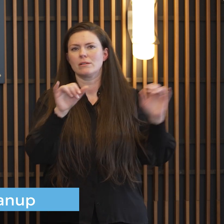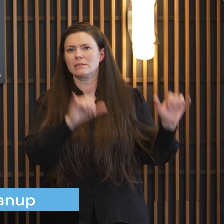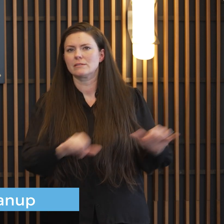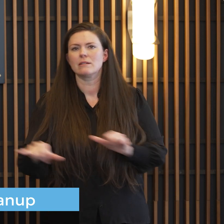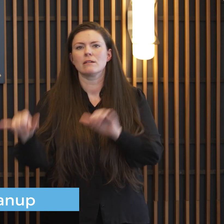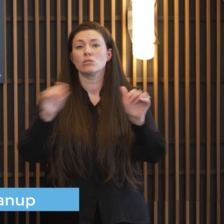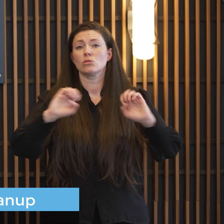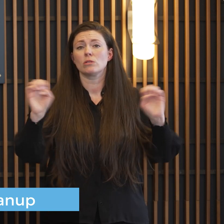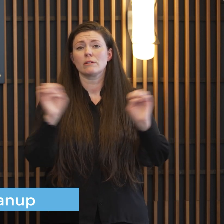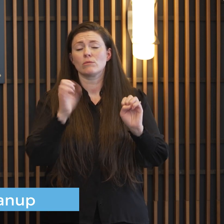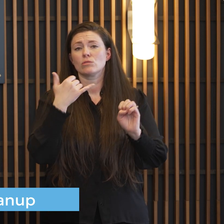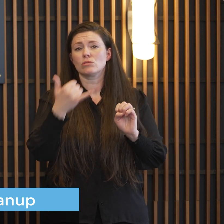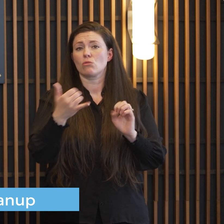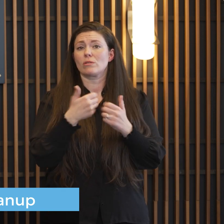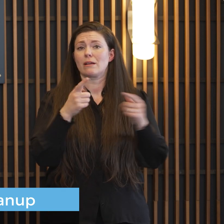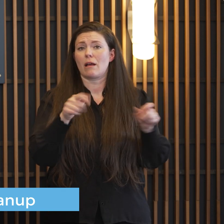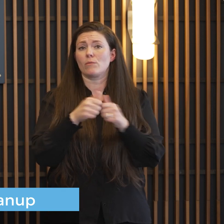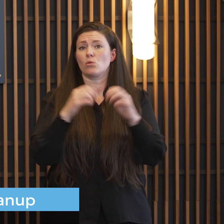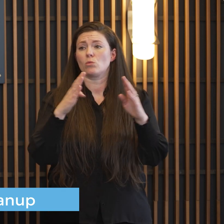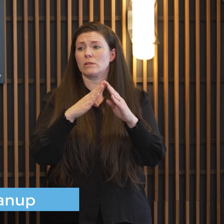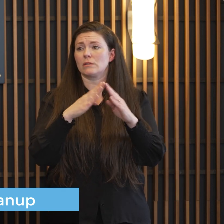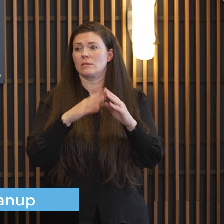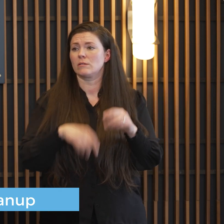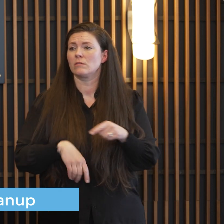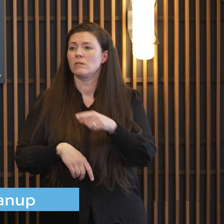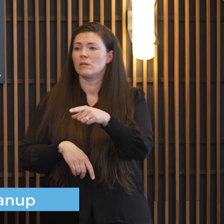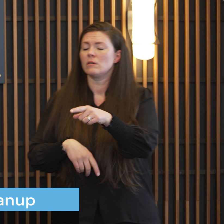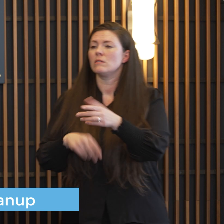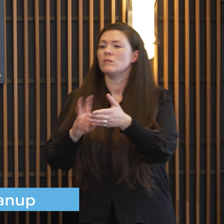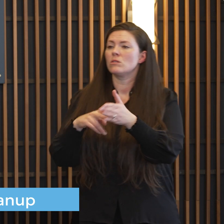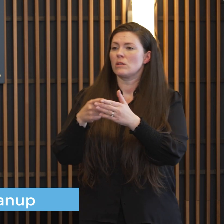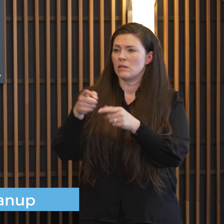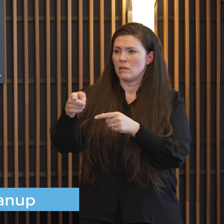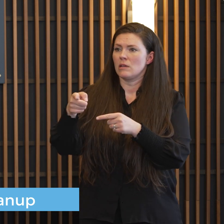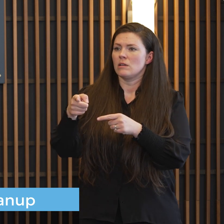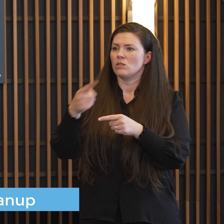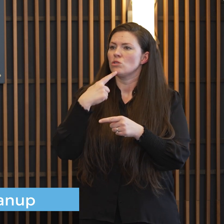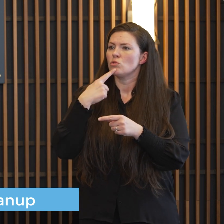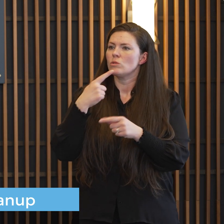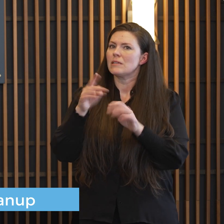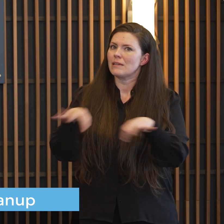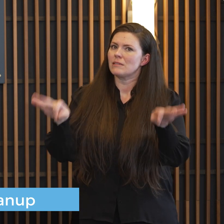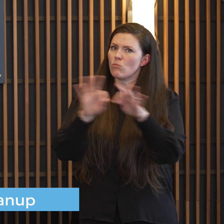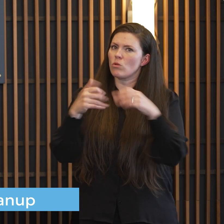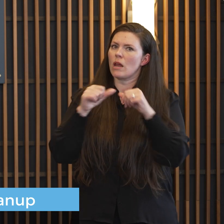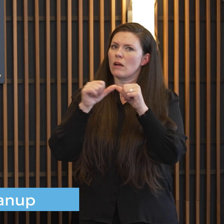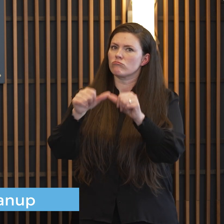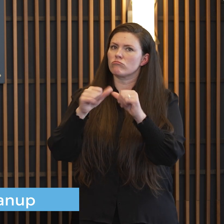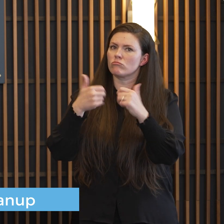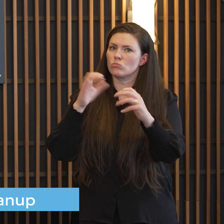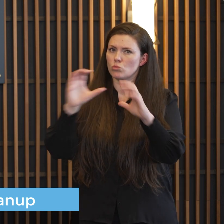happen in a in a in city yeah